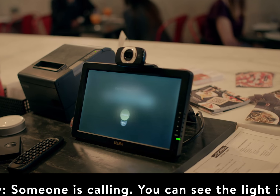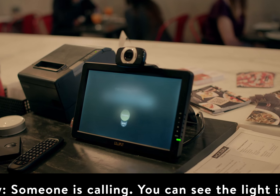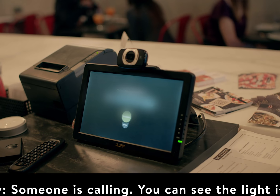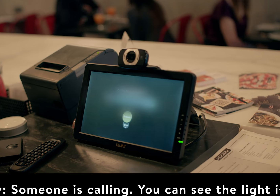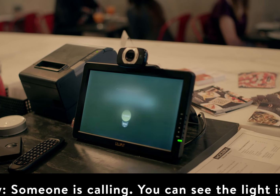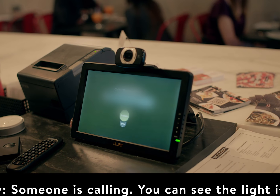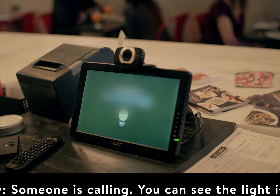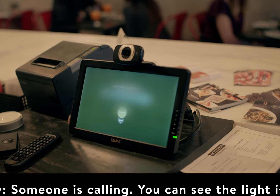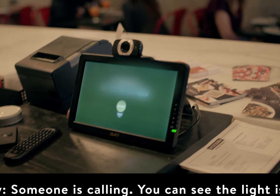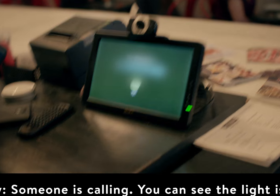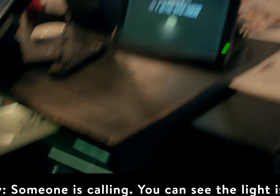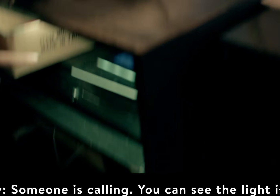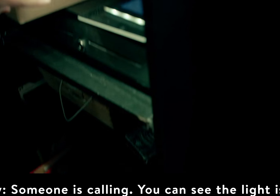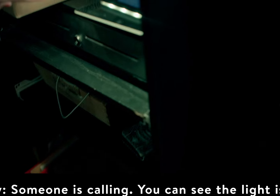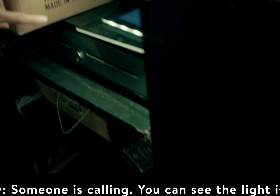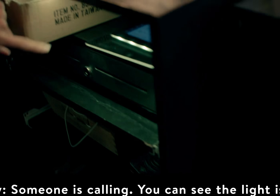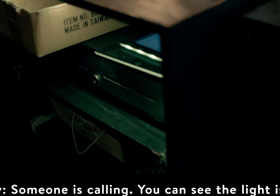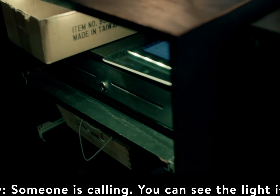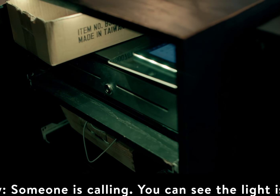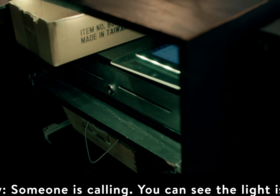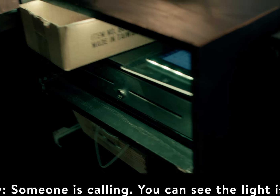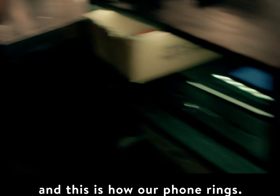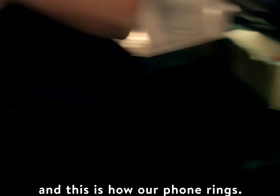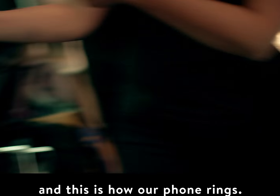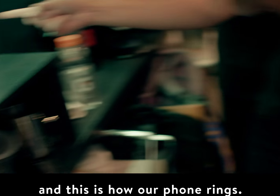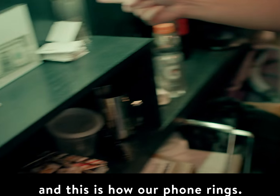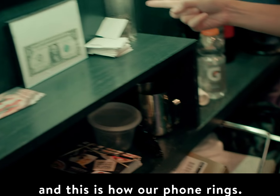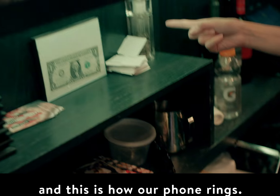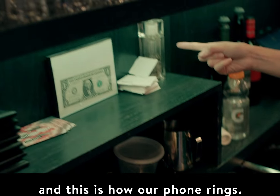Someone is calling. You can see the light is green. And this is how our phone rings.